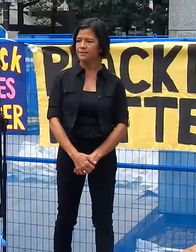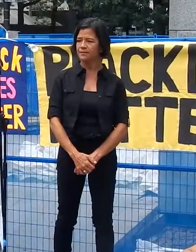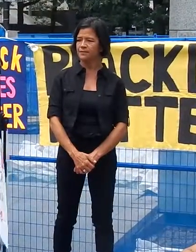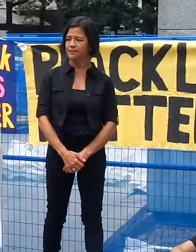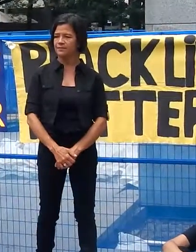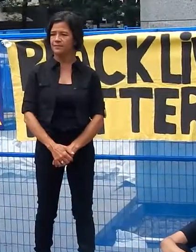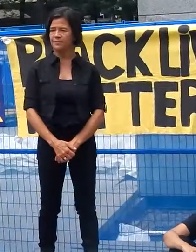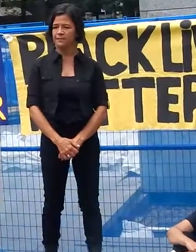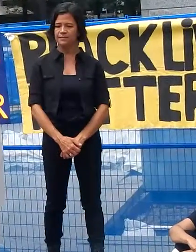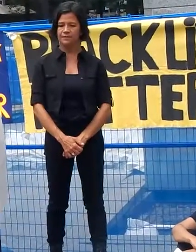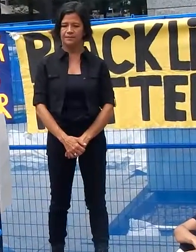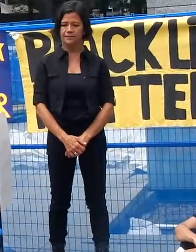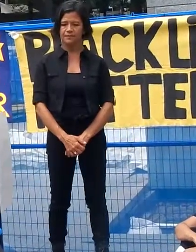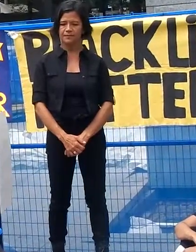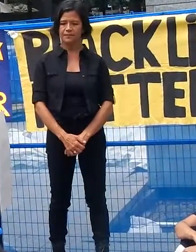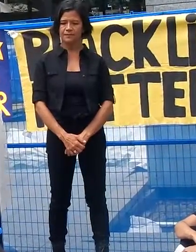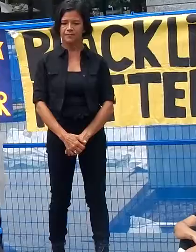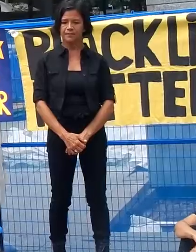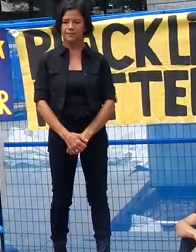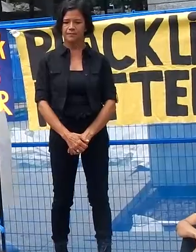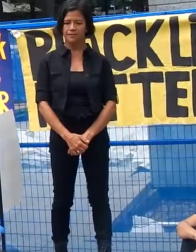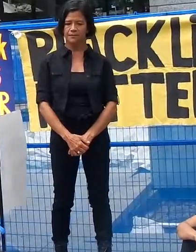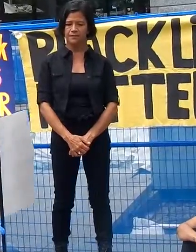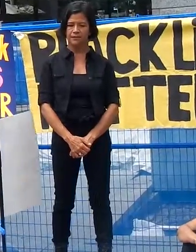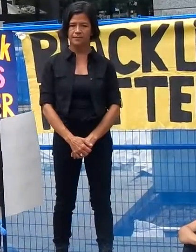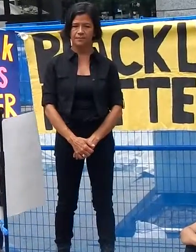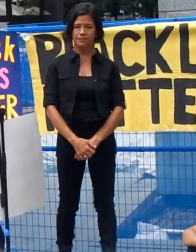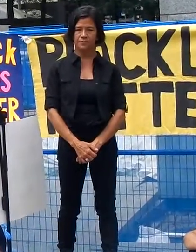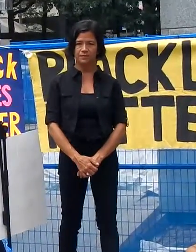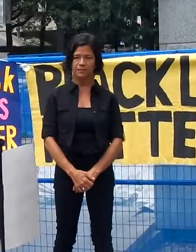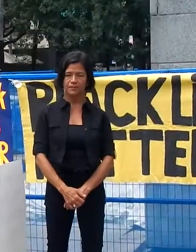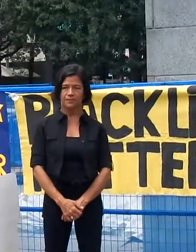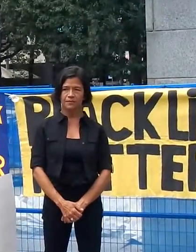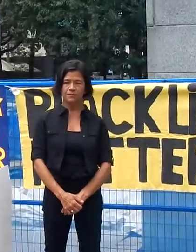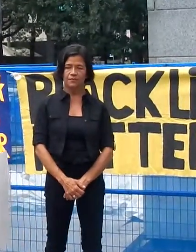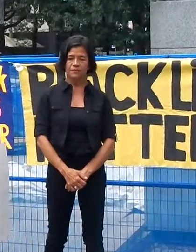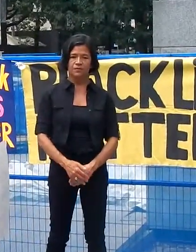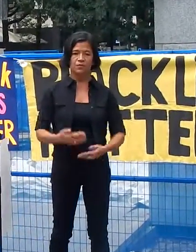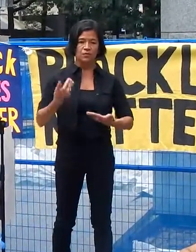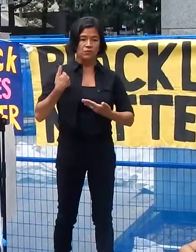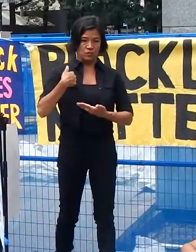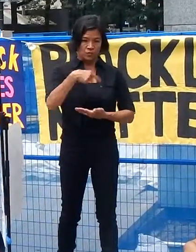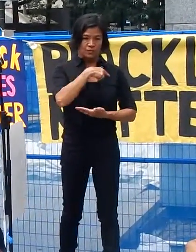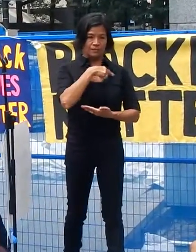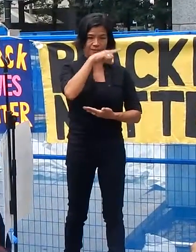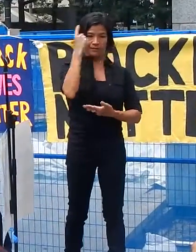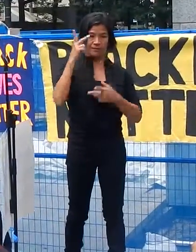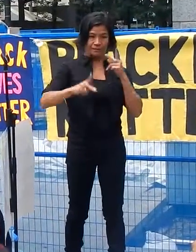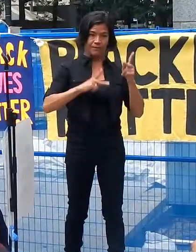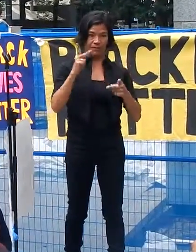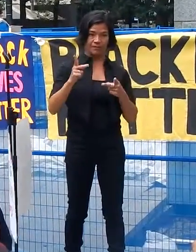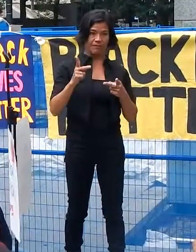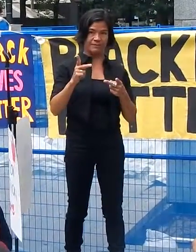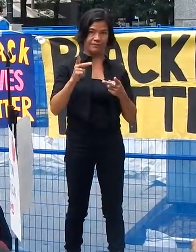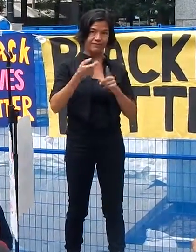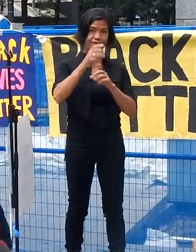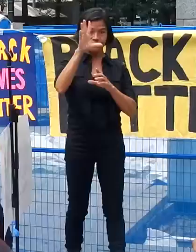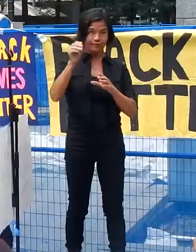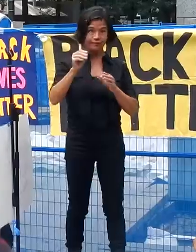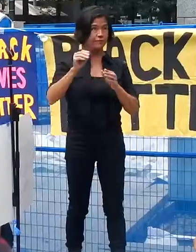We are people. people of African descent all over the world.